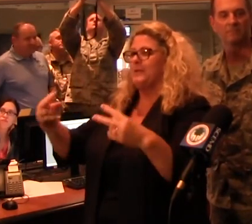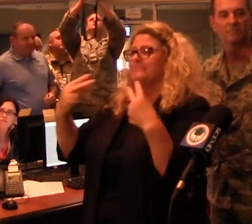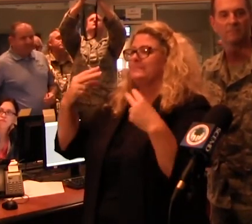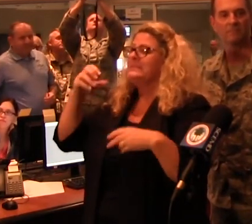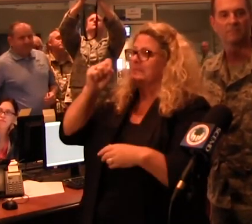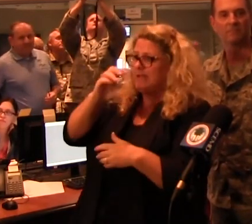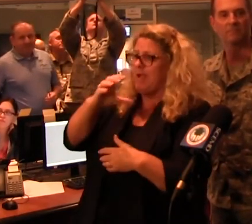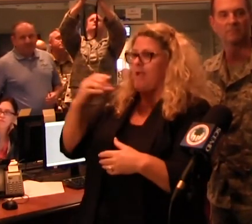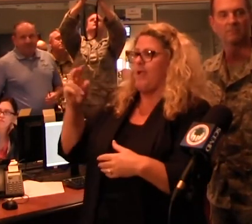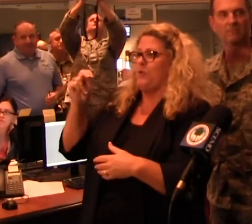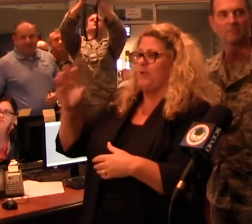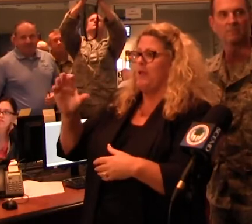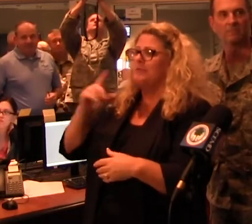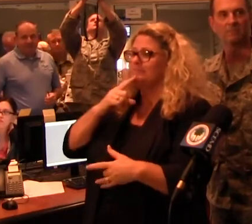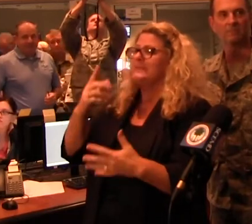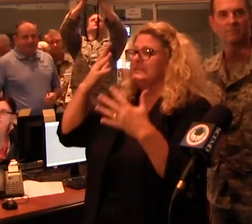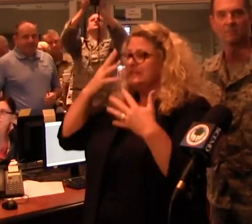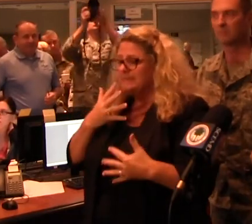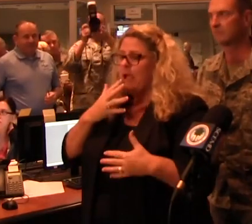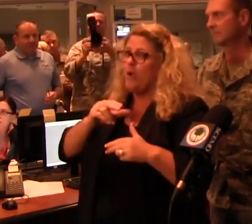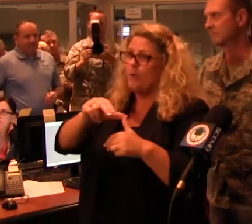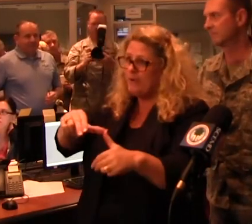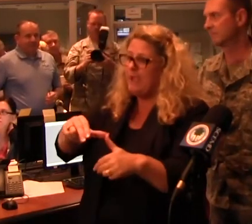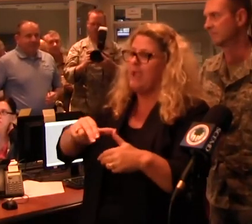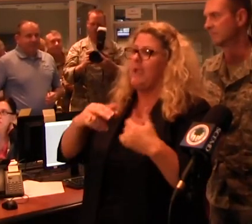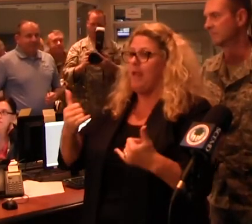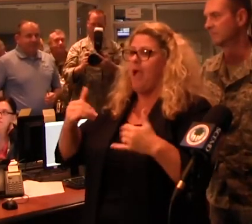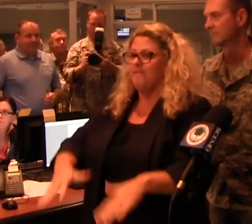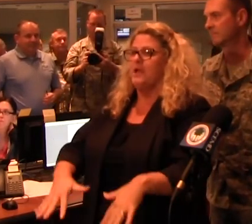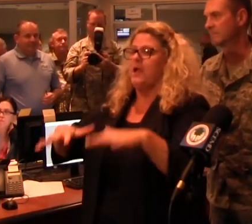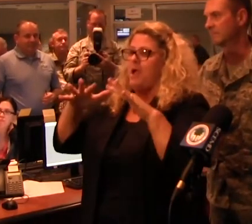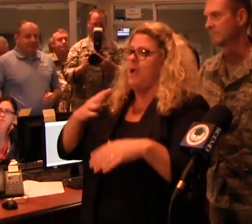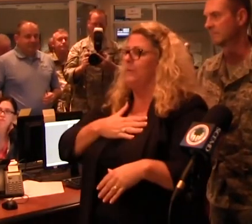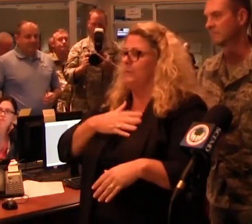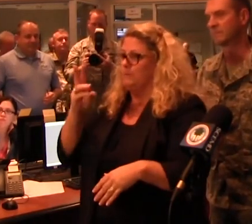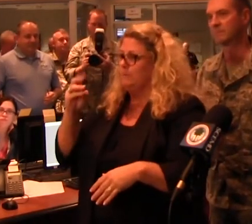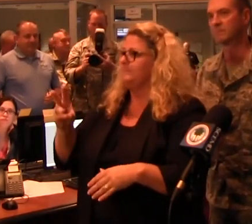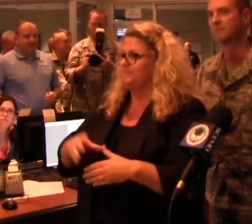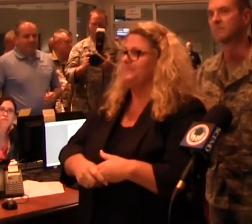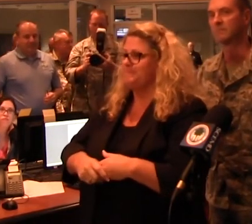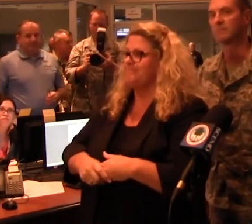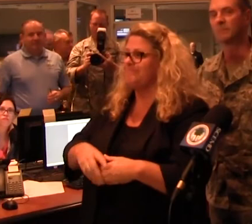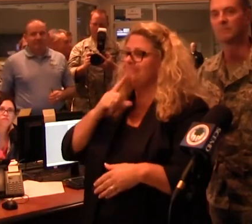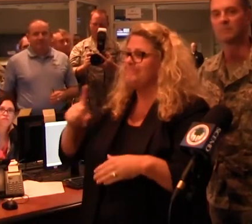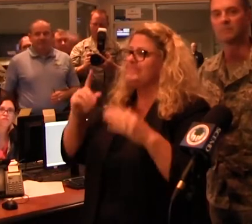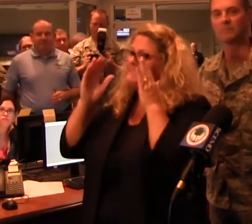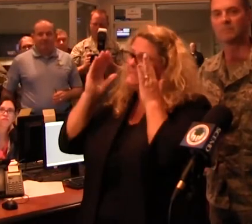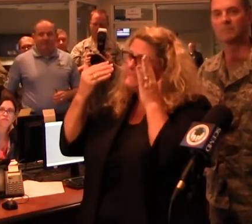Carolina where we've had this devastating hurricane and now floods, some of which seem seem to